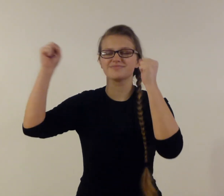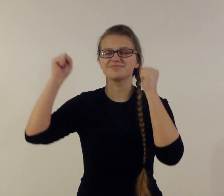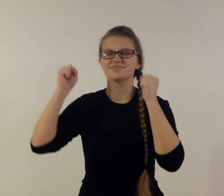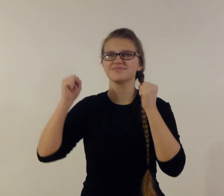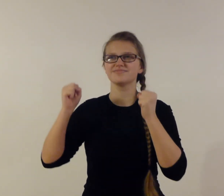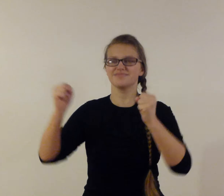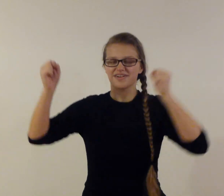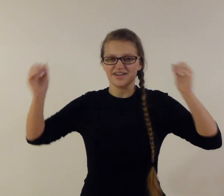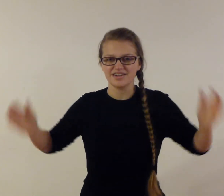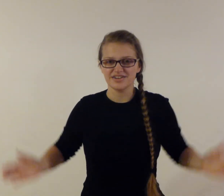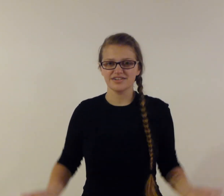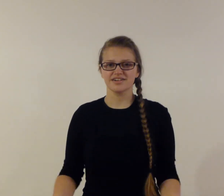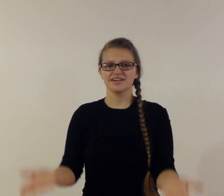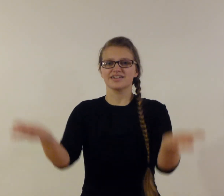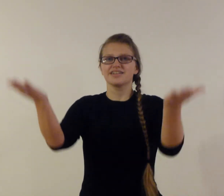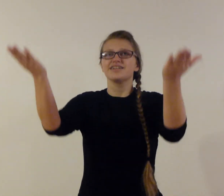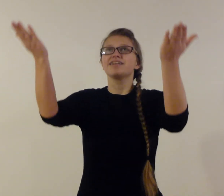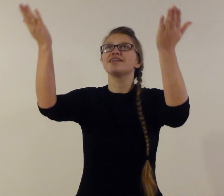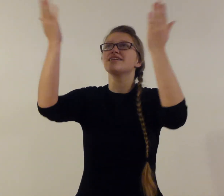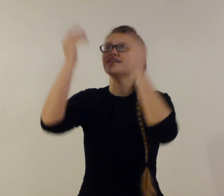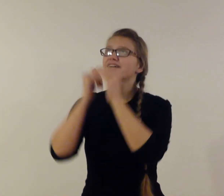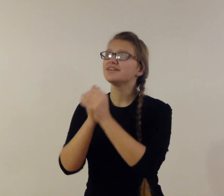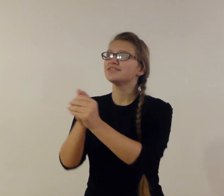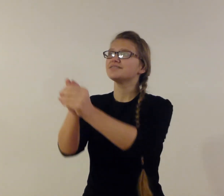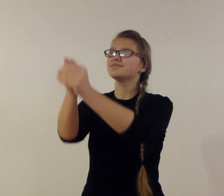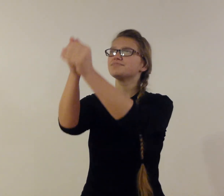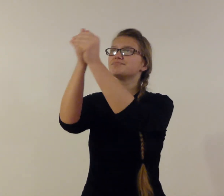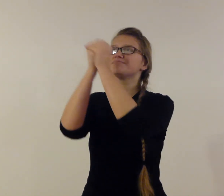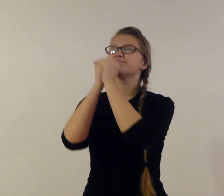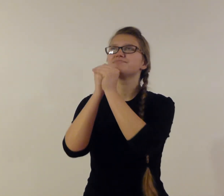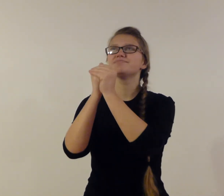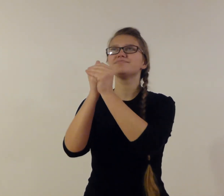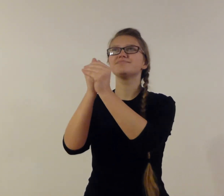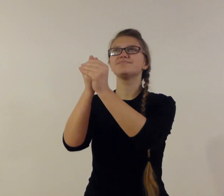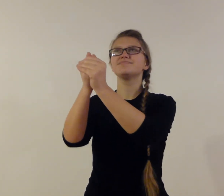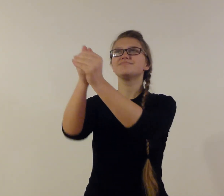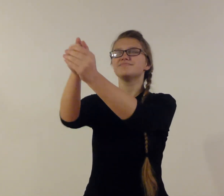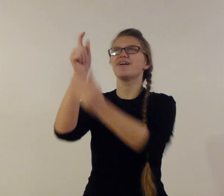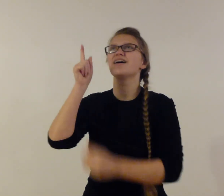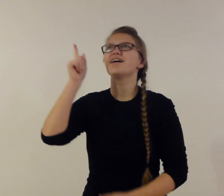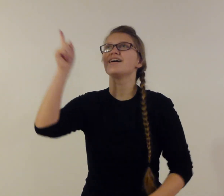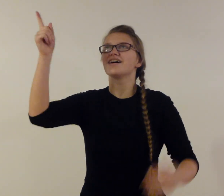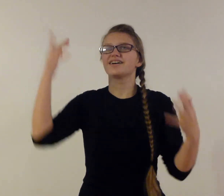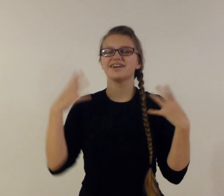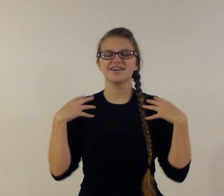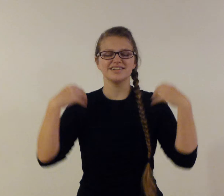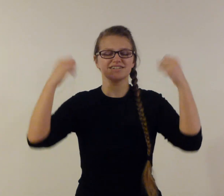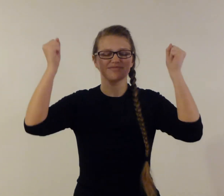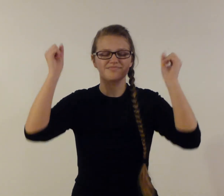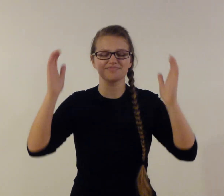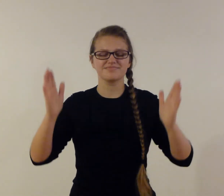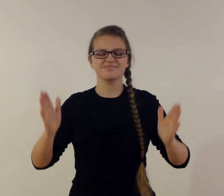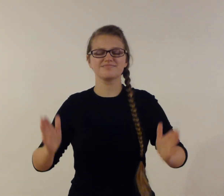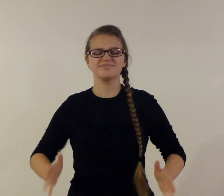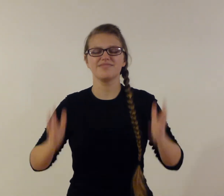God you are higher than any other Our God is healer